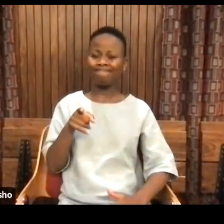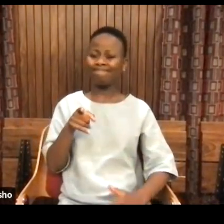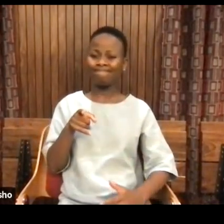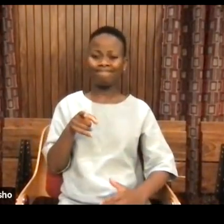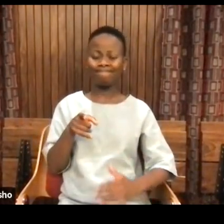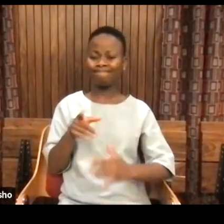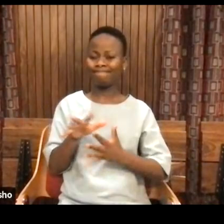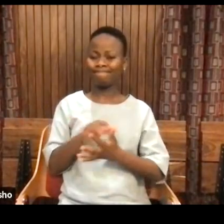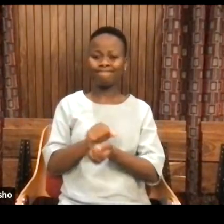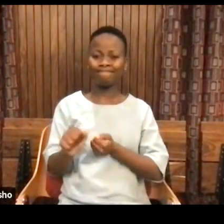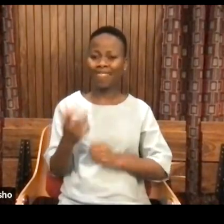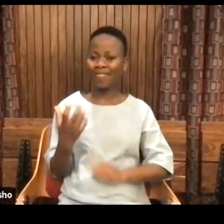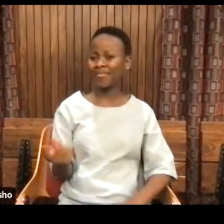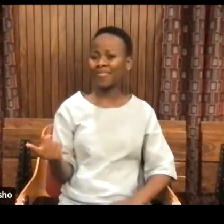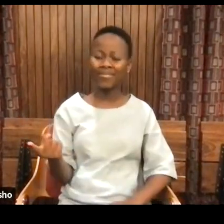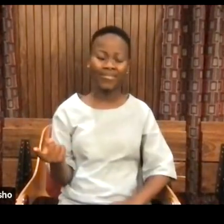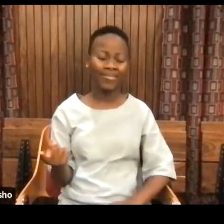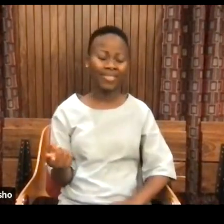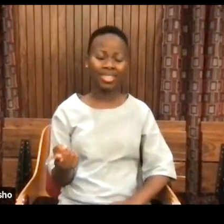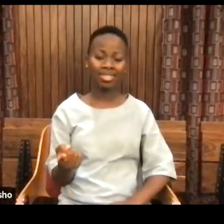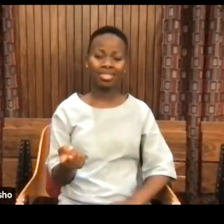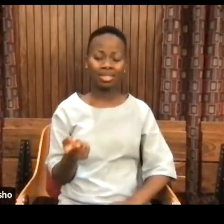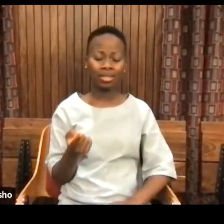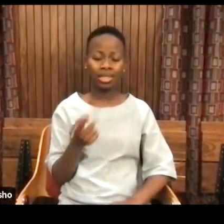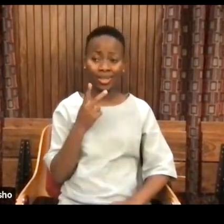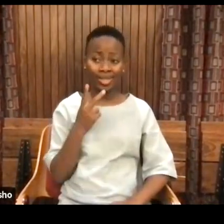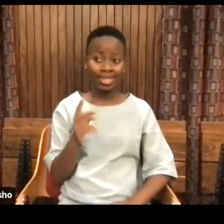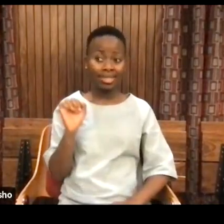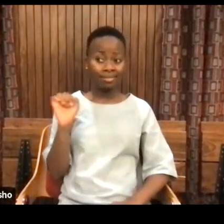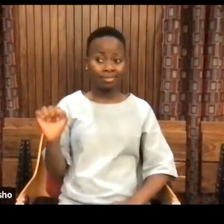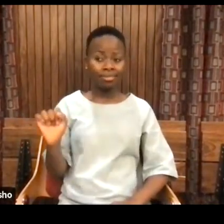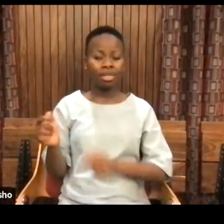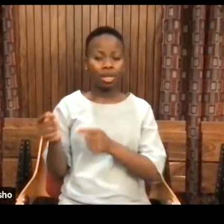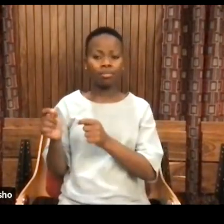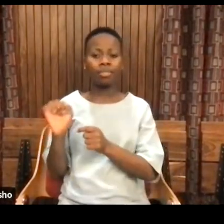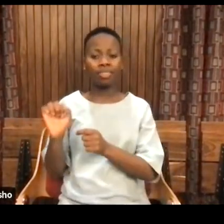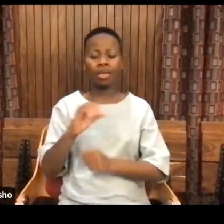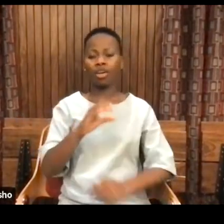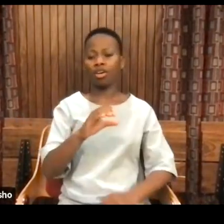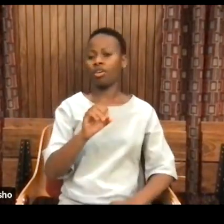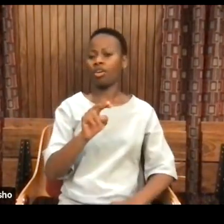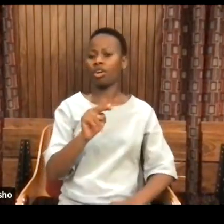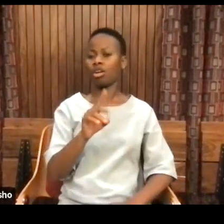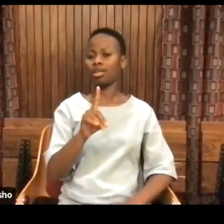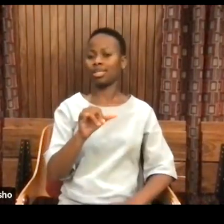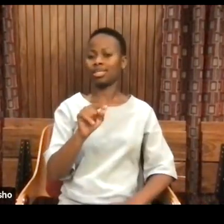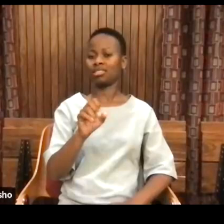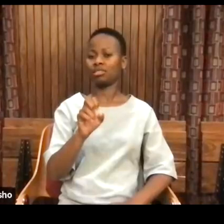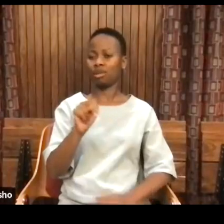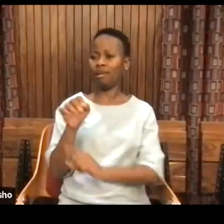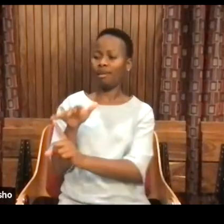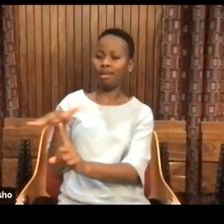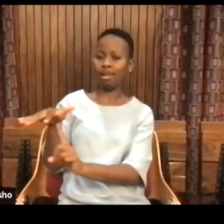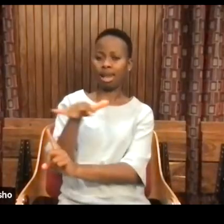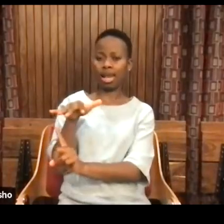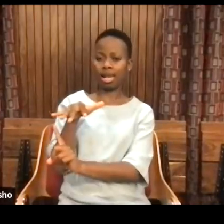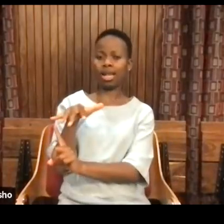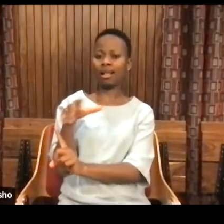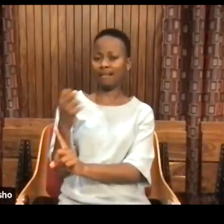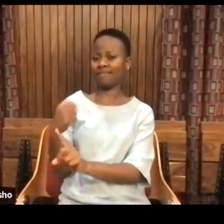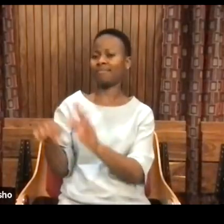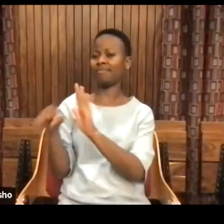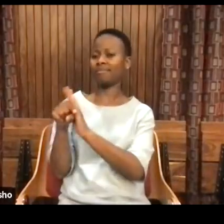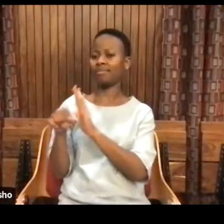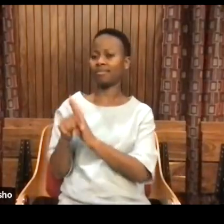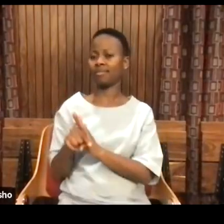And if we think about the question of those conditions, okay, then there are lots of other things. So for instance,